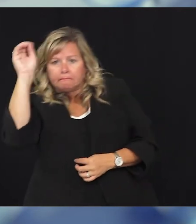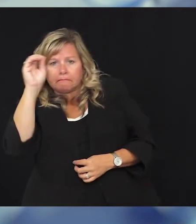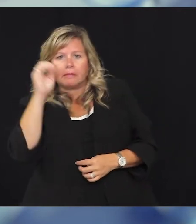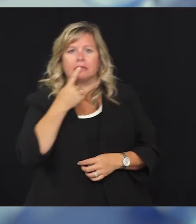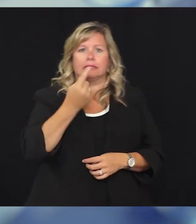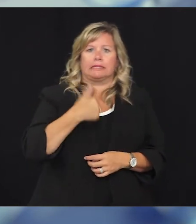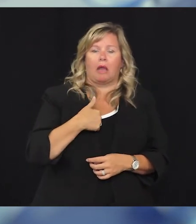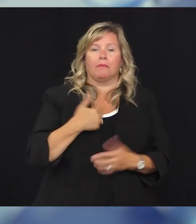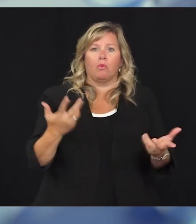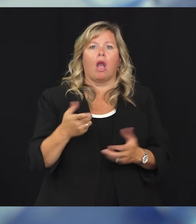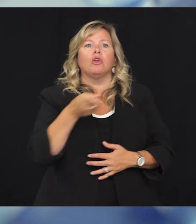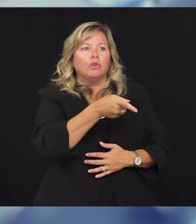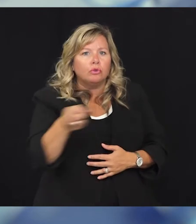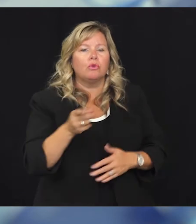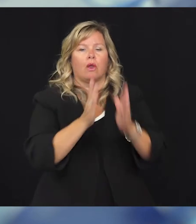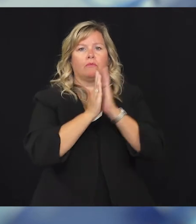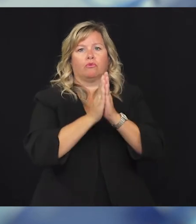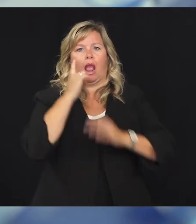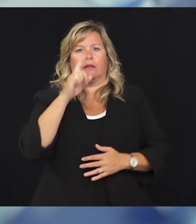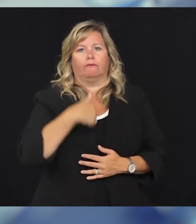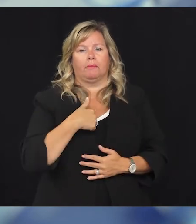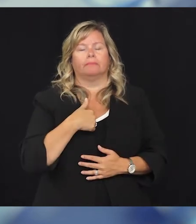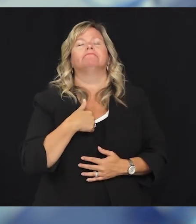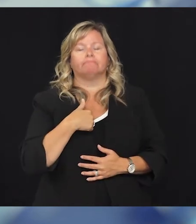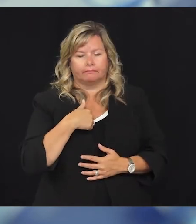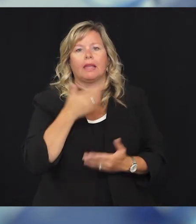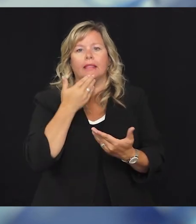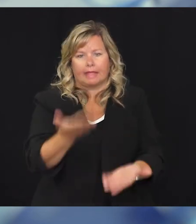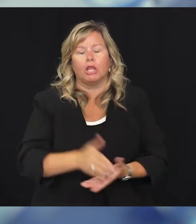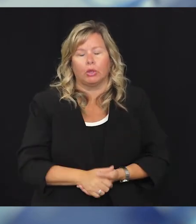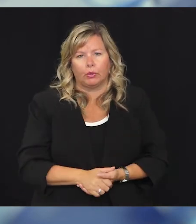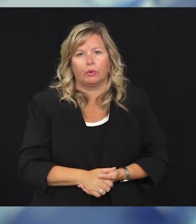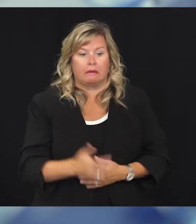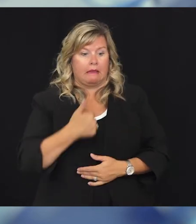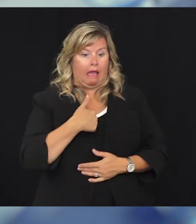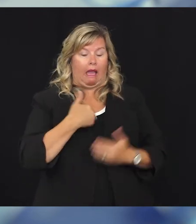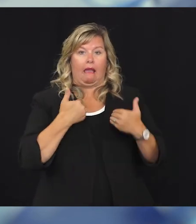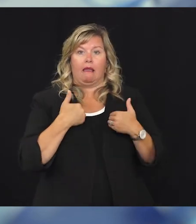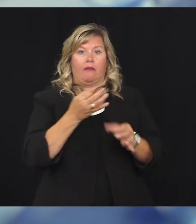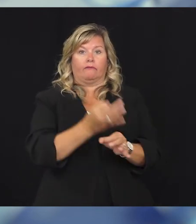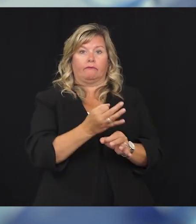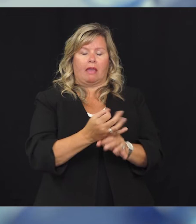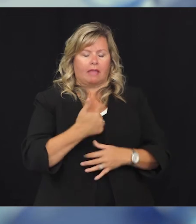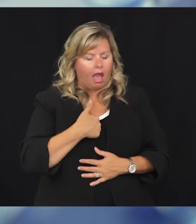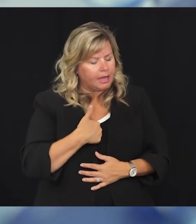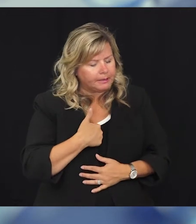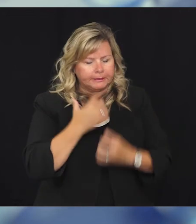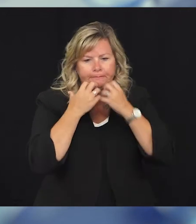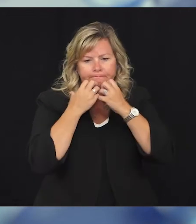who have told me that you are praying for me. Thank you. As a person of faith, that means a lot to me.